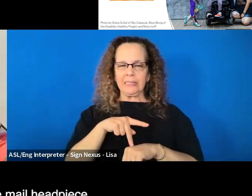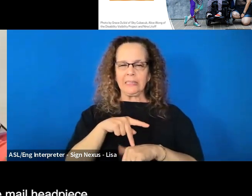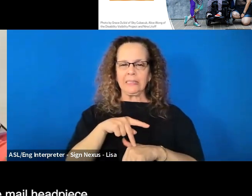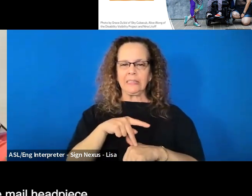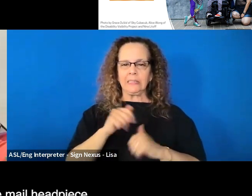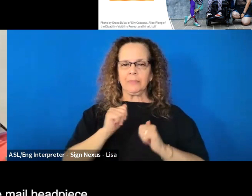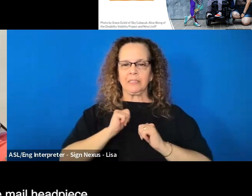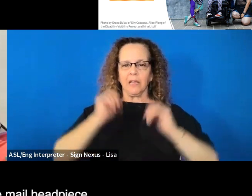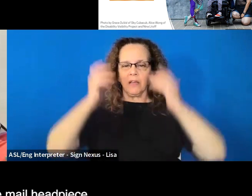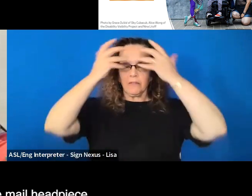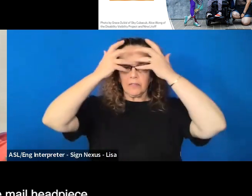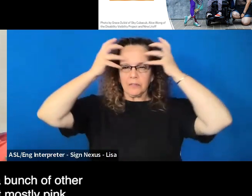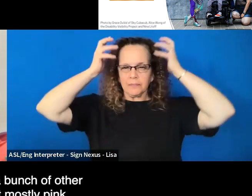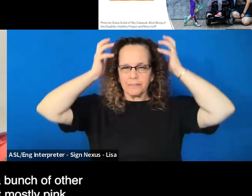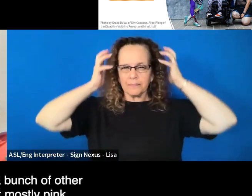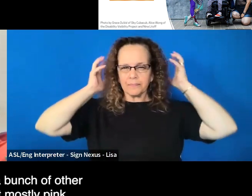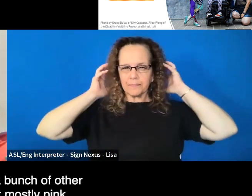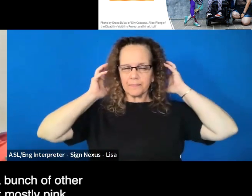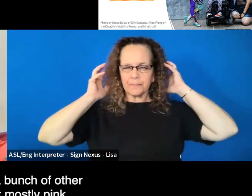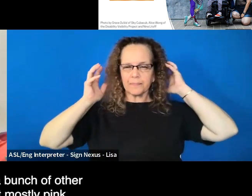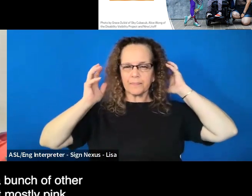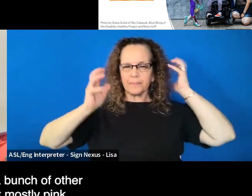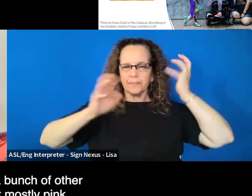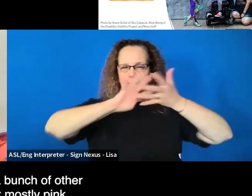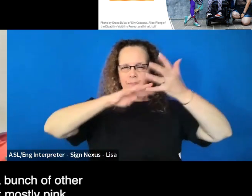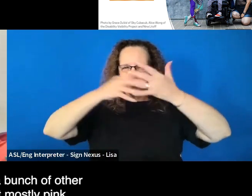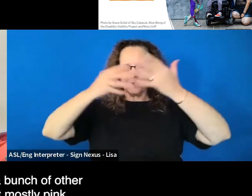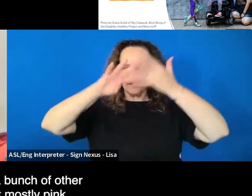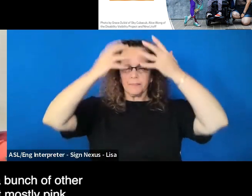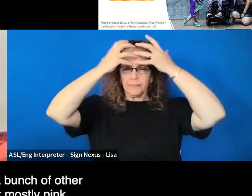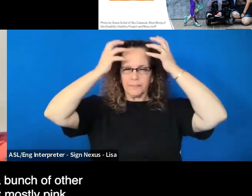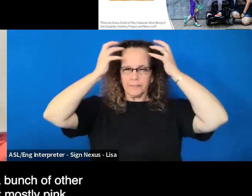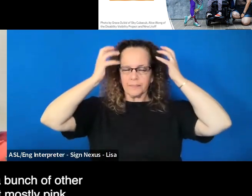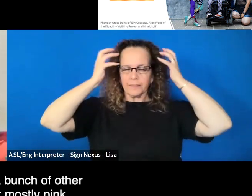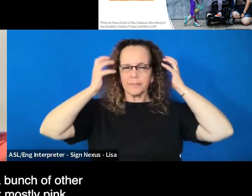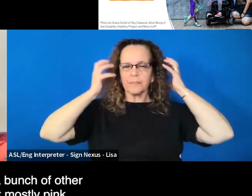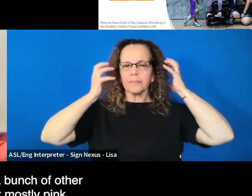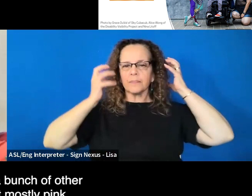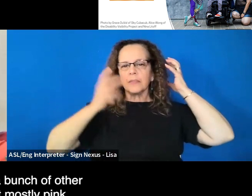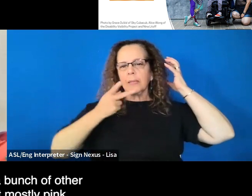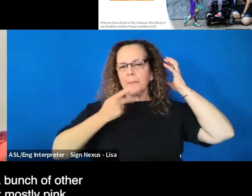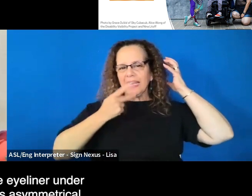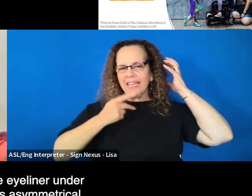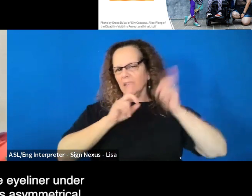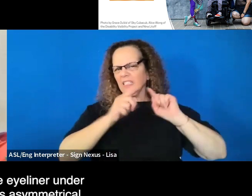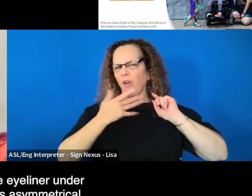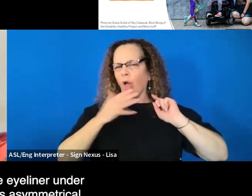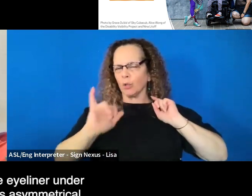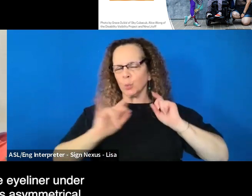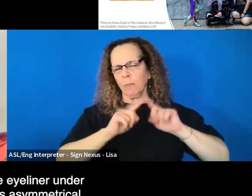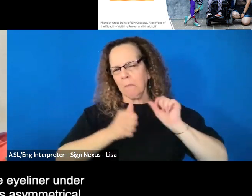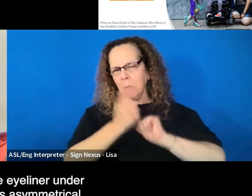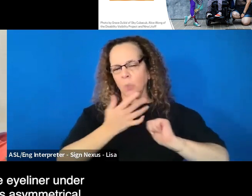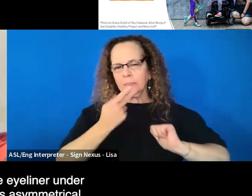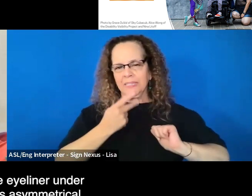scale male headpiece in pink and a bunch of other colors, but mostly pink. Spiky